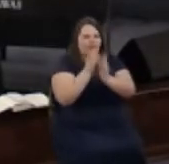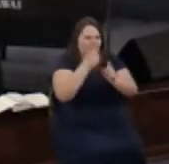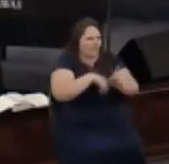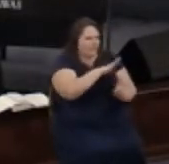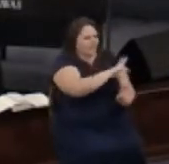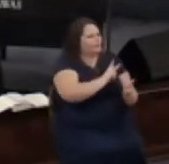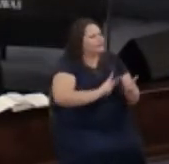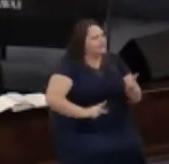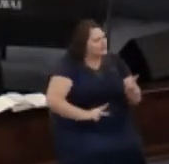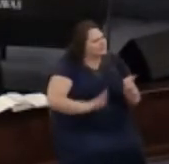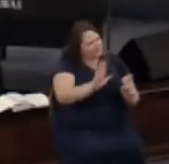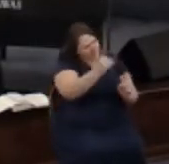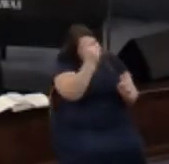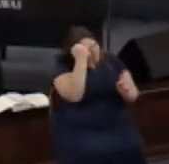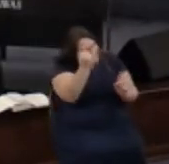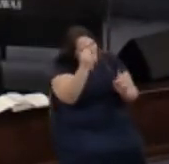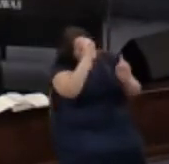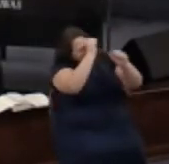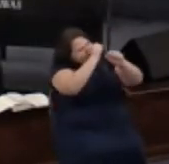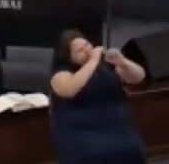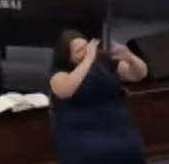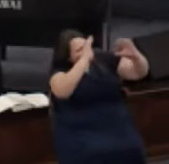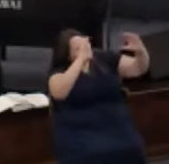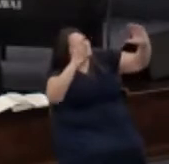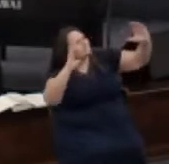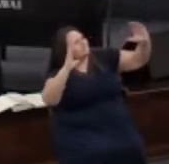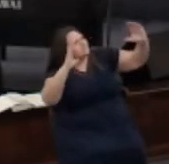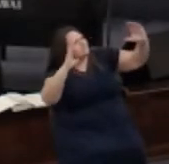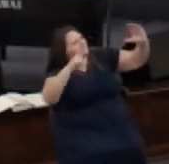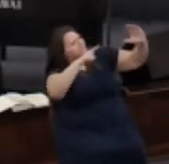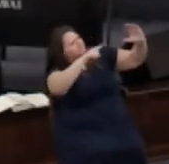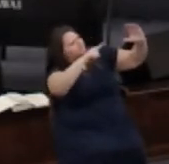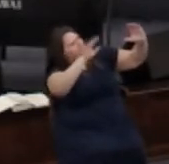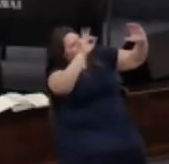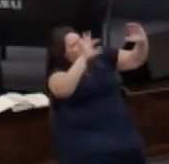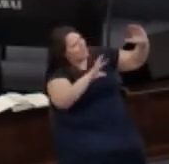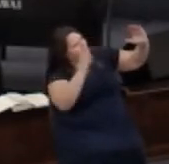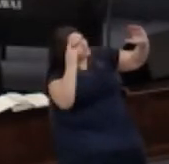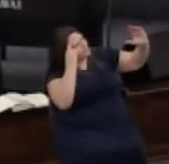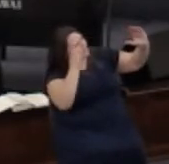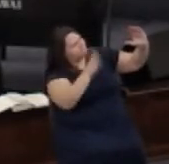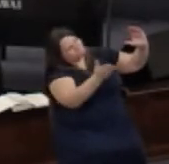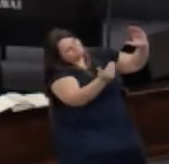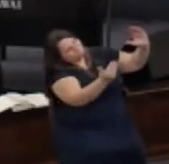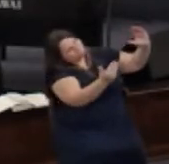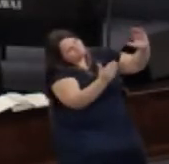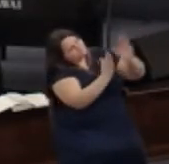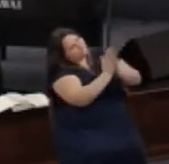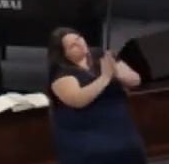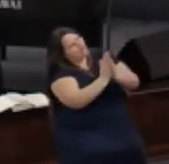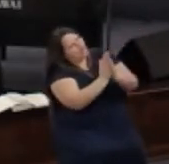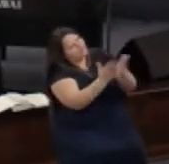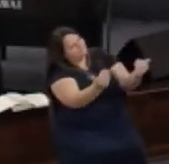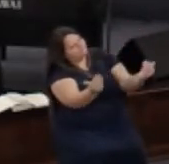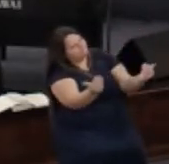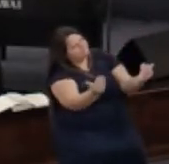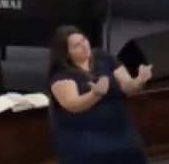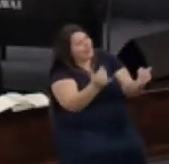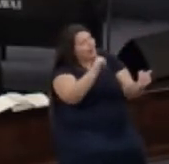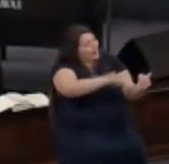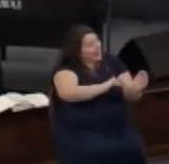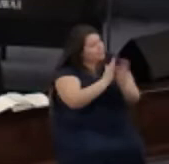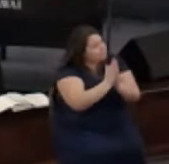I want you to imagine our pastor calling us to pray and in that prayer